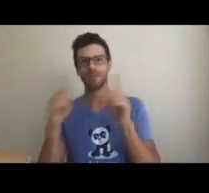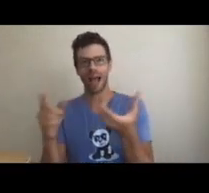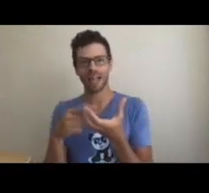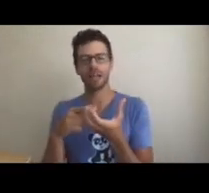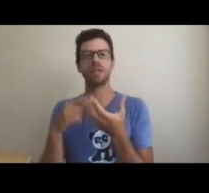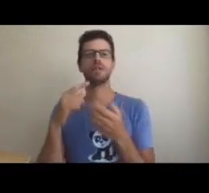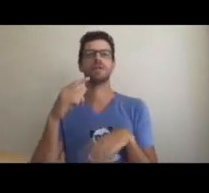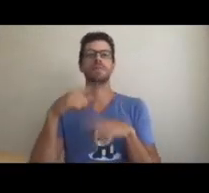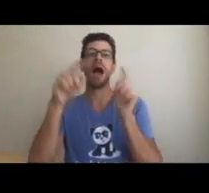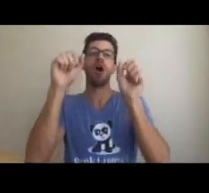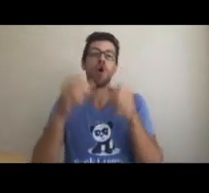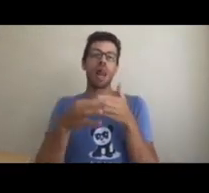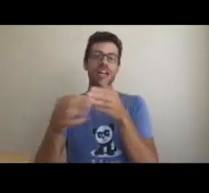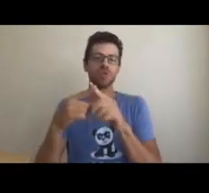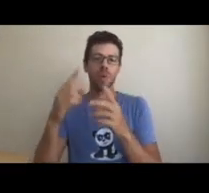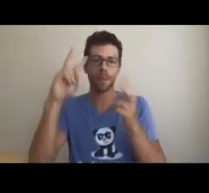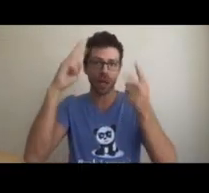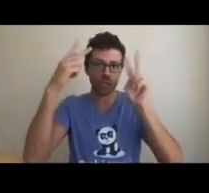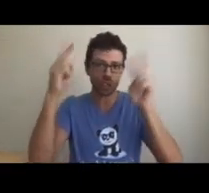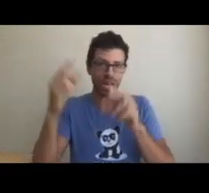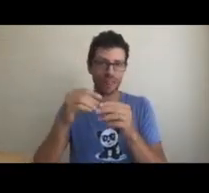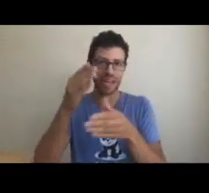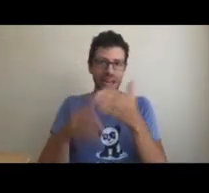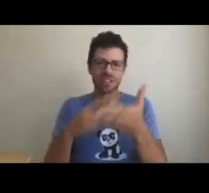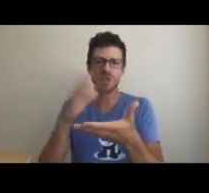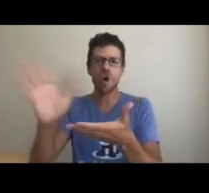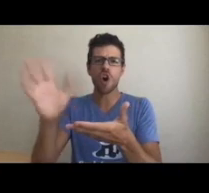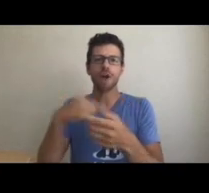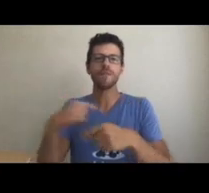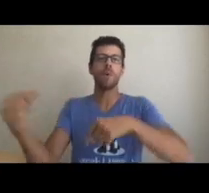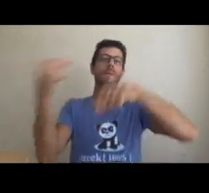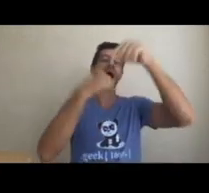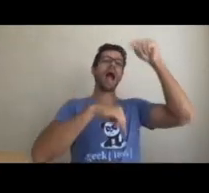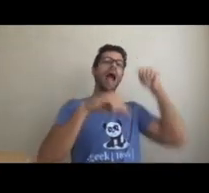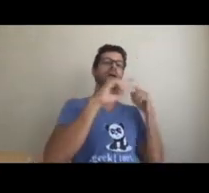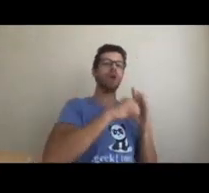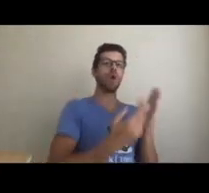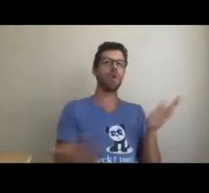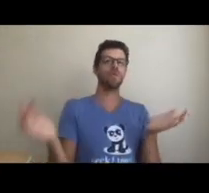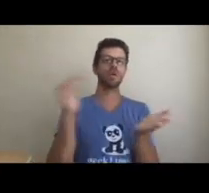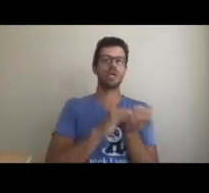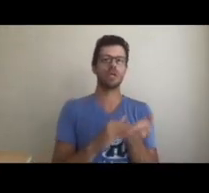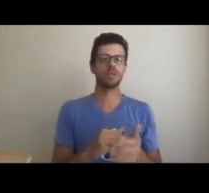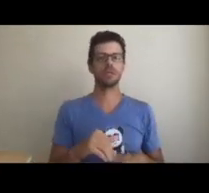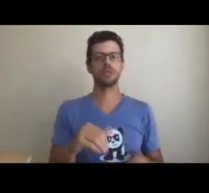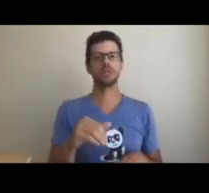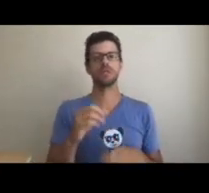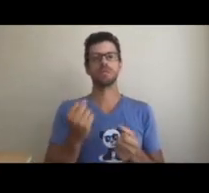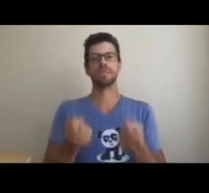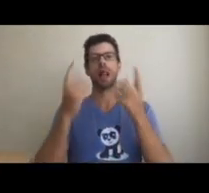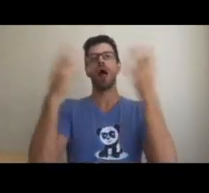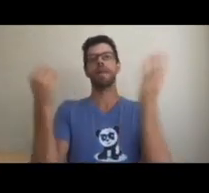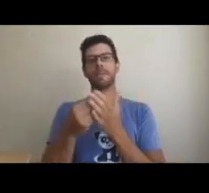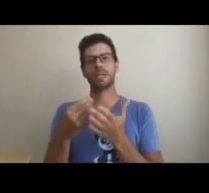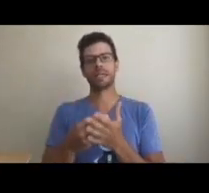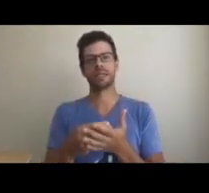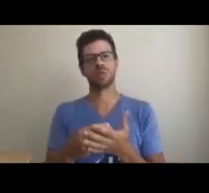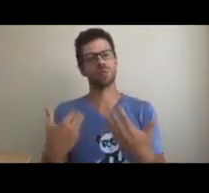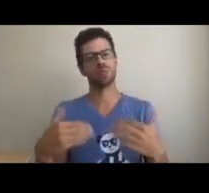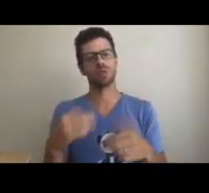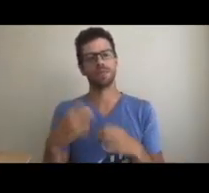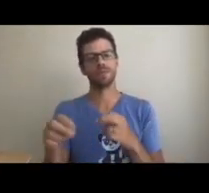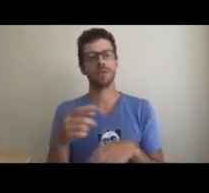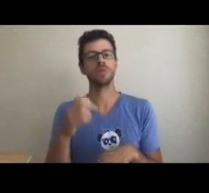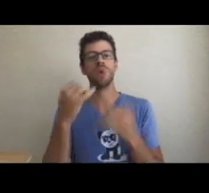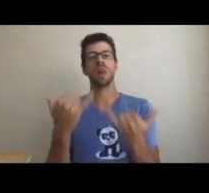the customer doesn't like having to wait for an eternity to get the car. And while they may be happy to finally get their car, the process could lead to misunderstandings,